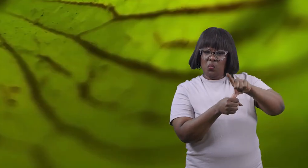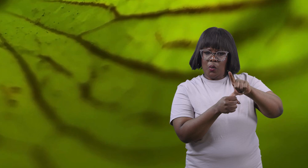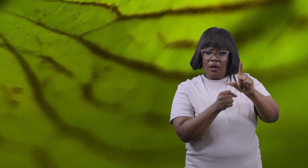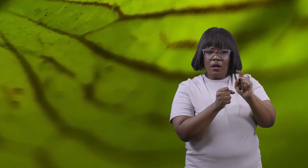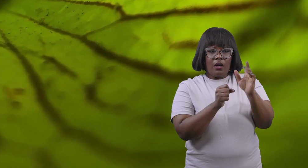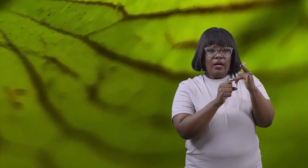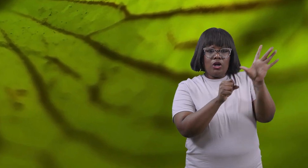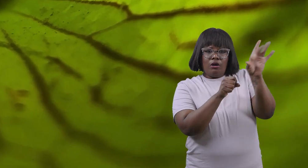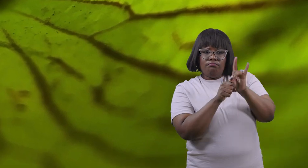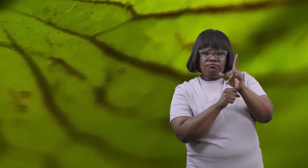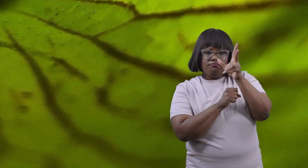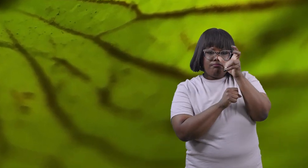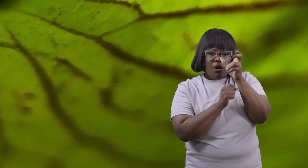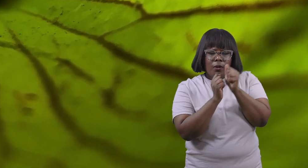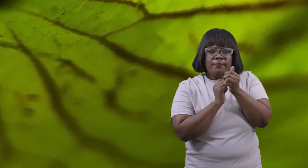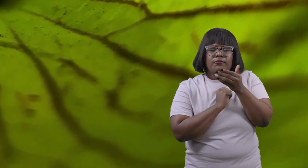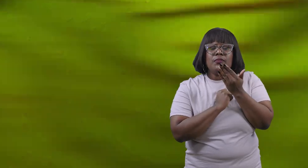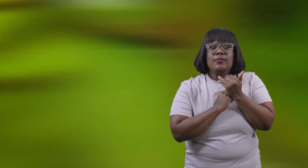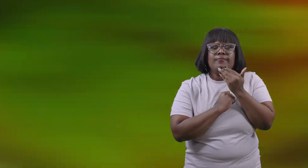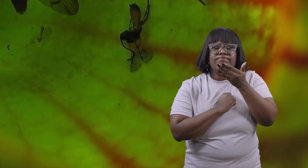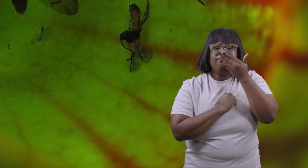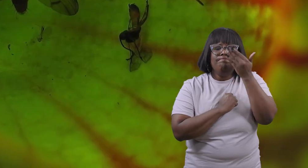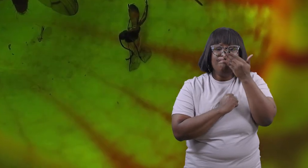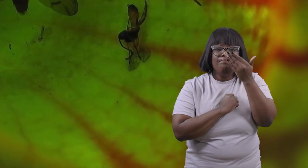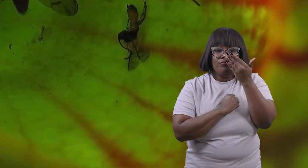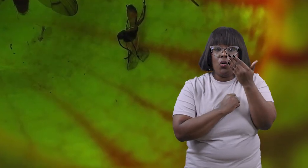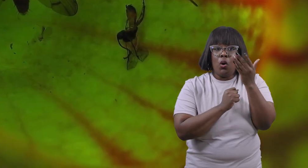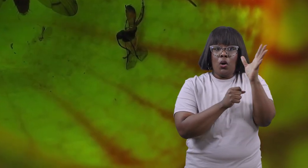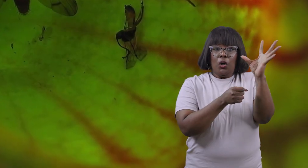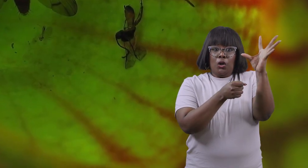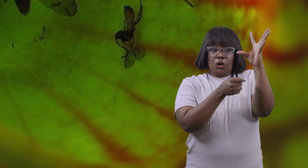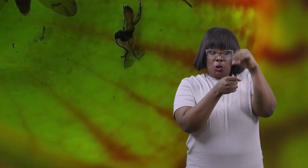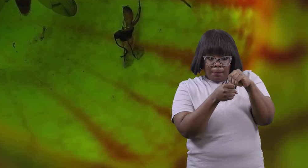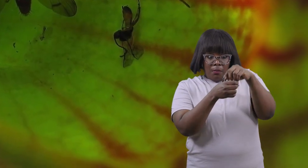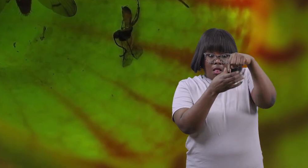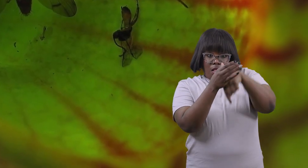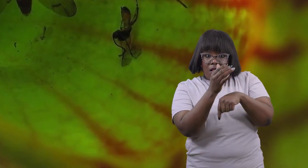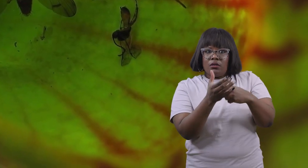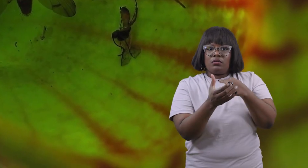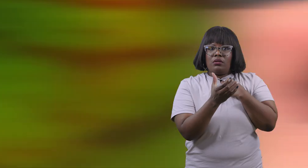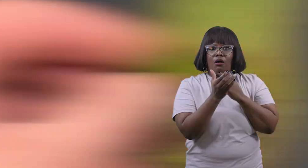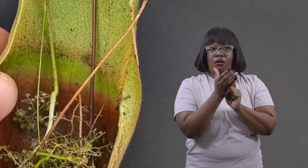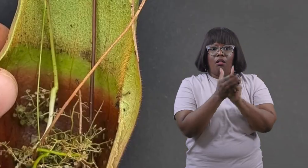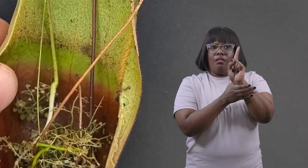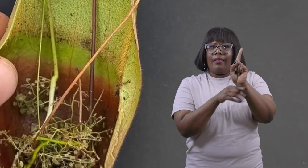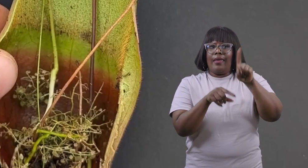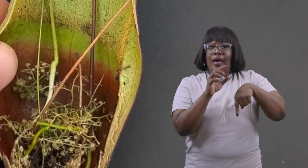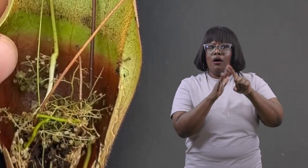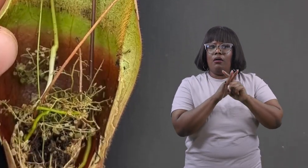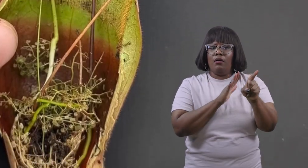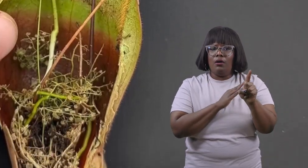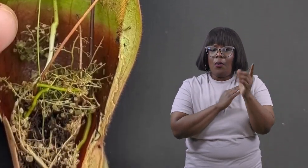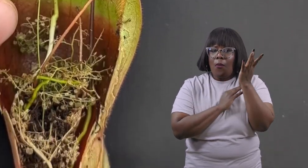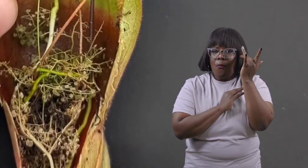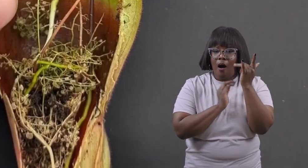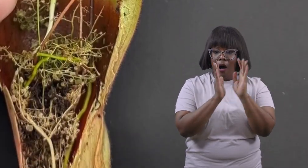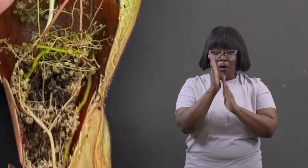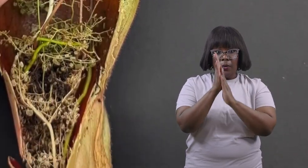insects with its sweet scent insects that fall into the tube cannot escape because the inside walls are slippery